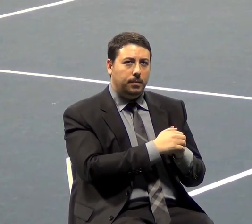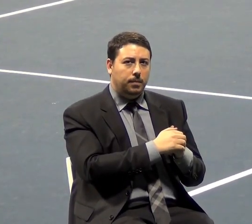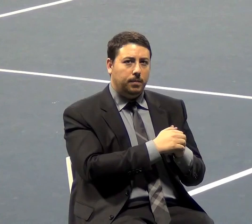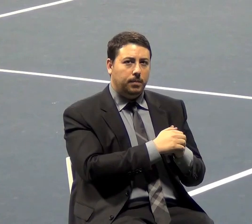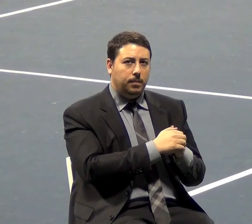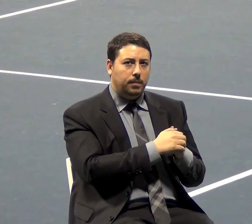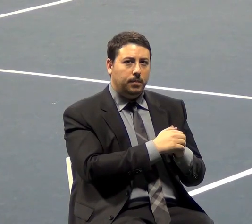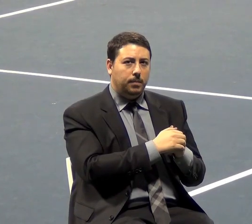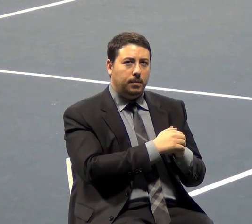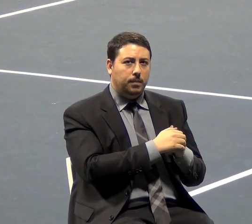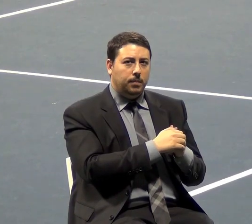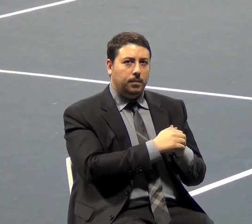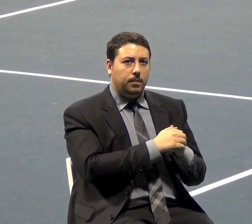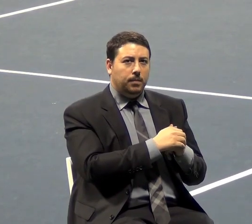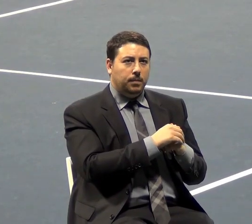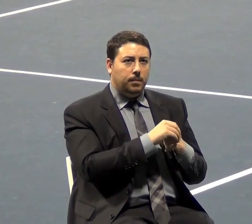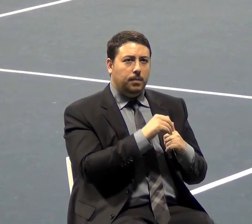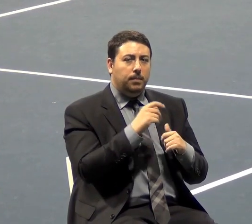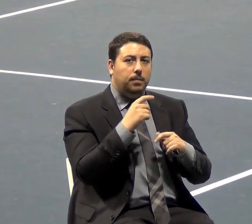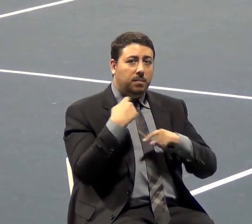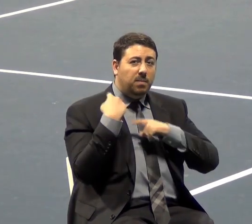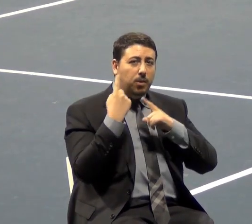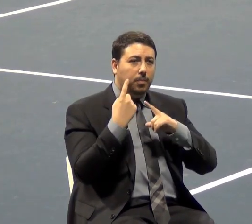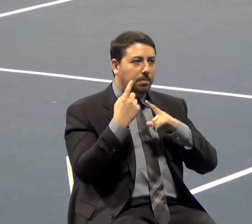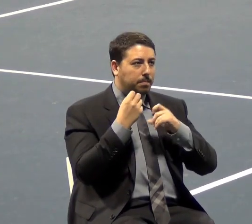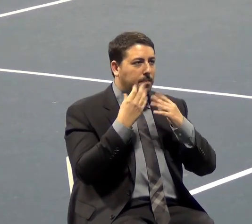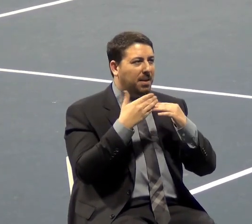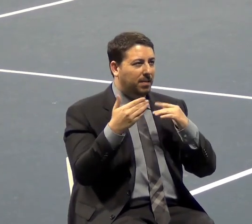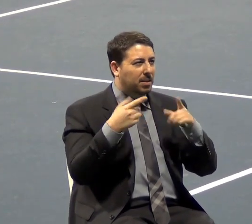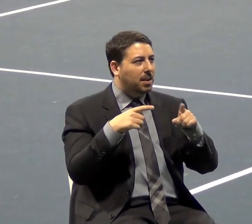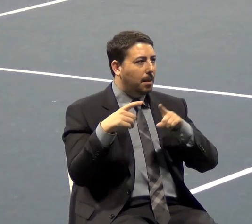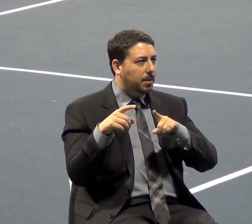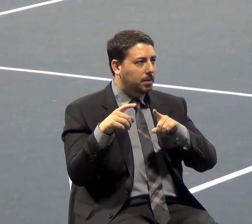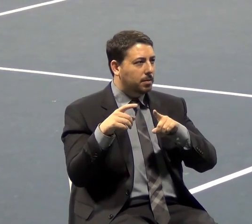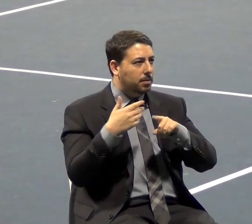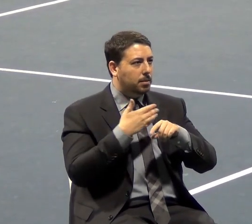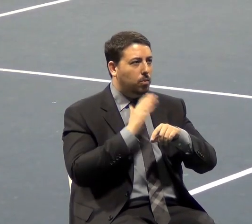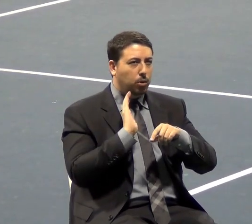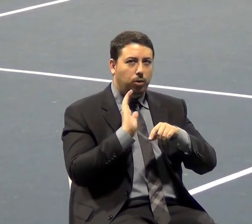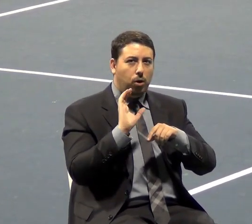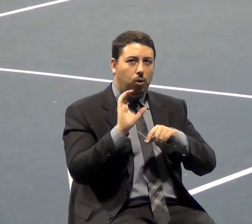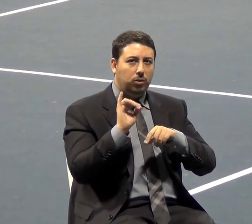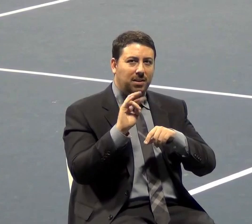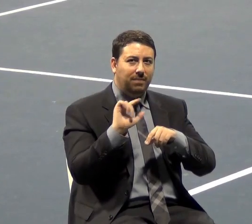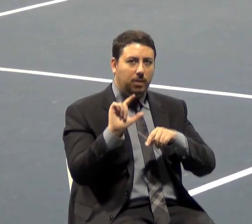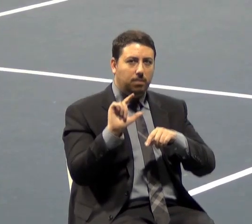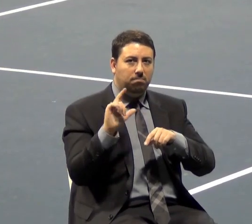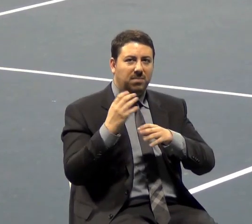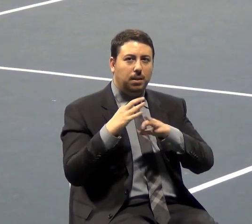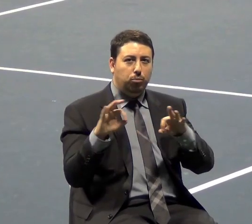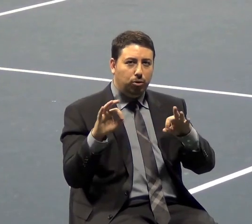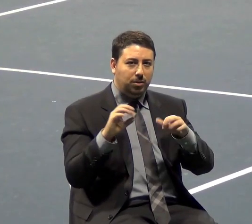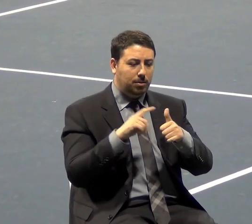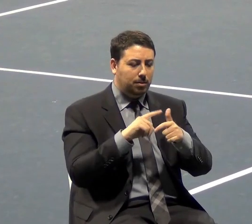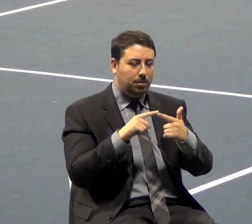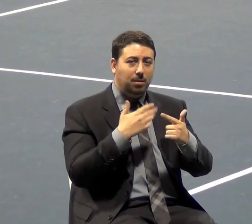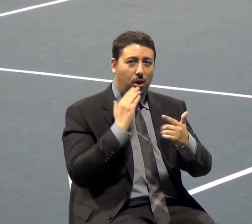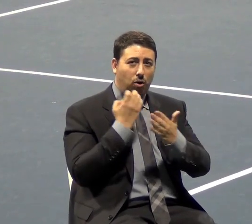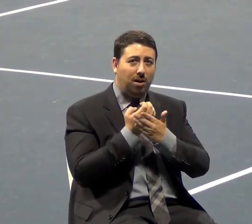But there have been a lot of things happening with our civil liberties, and of course our economic liberties have been under attack for a long